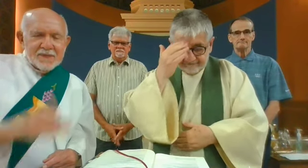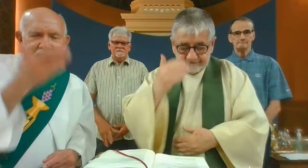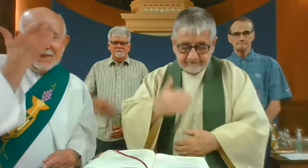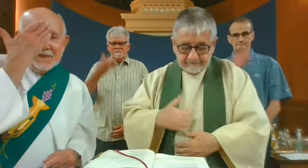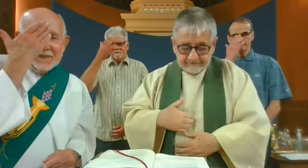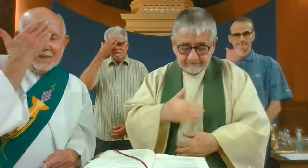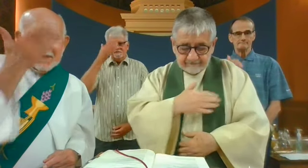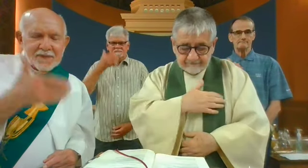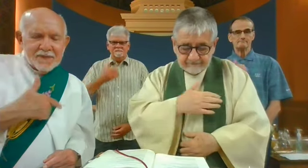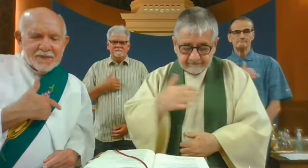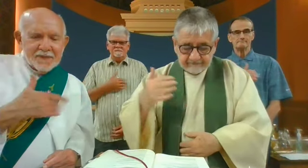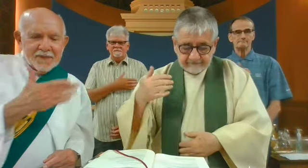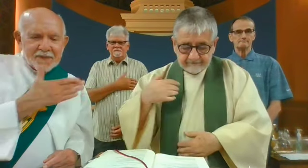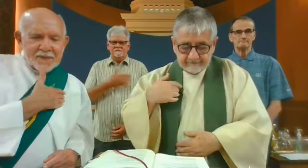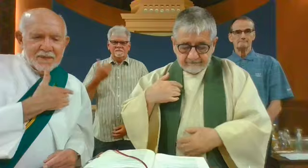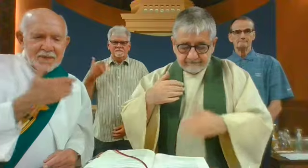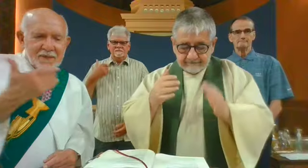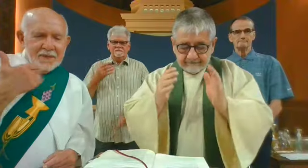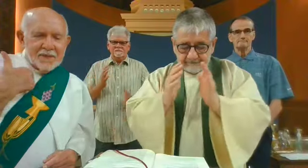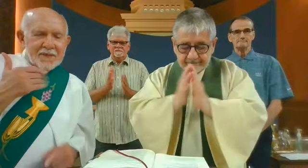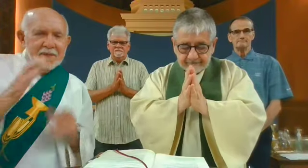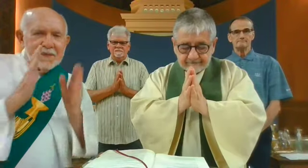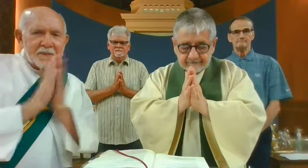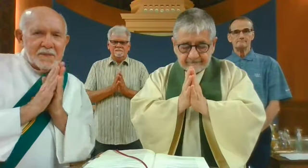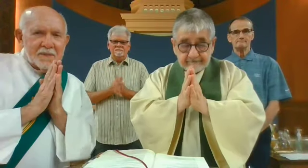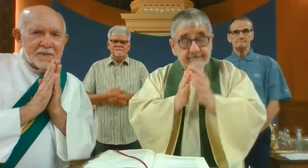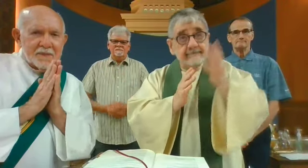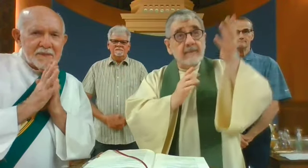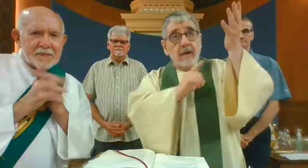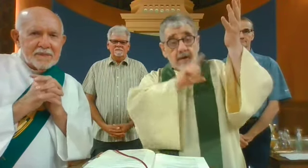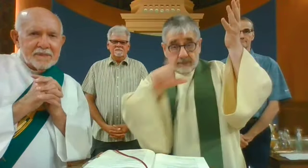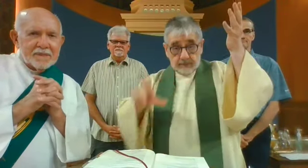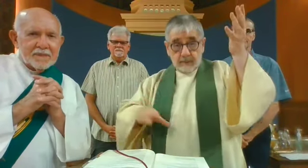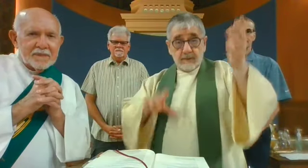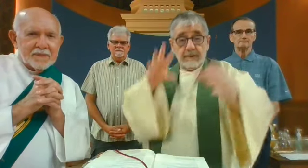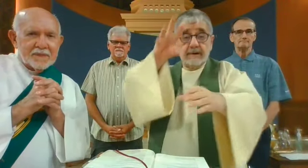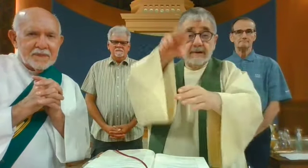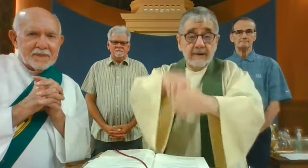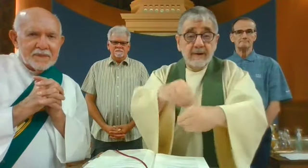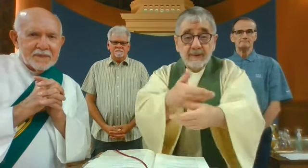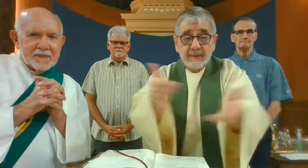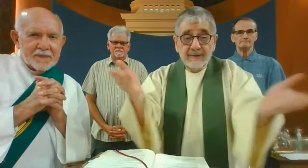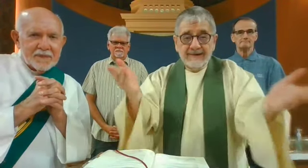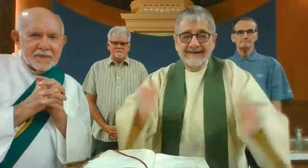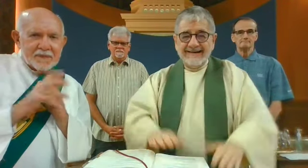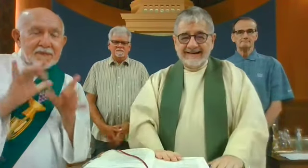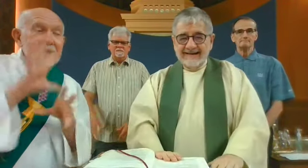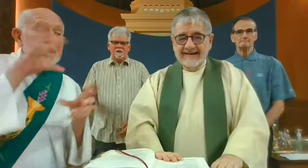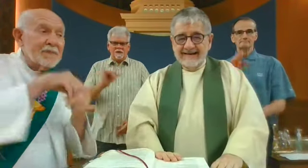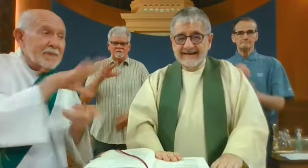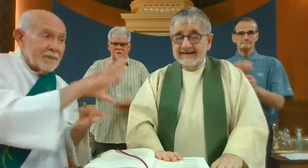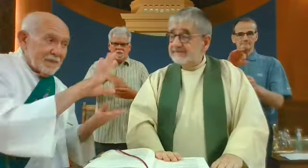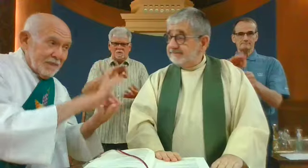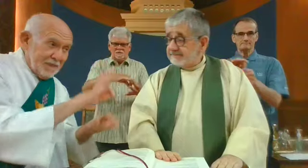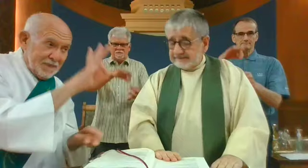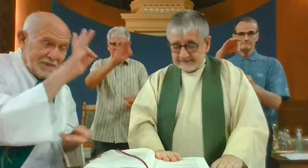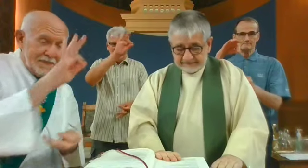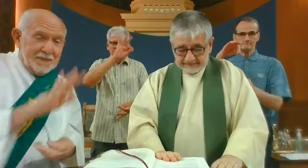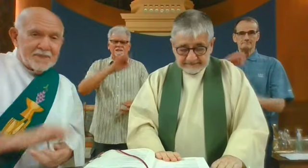begin in the name of the Father, the Son, and the Holy Spirit. Amen. The Lord be with you, and with your